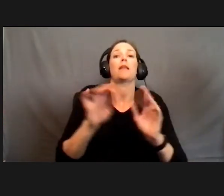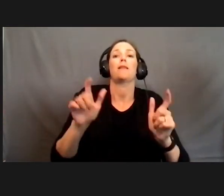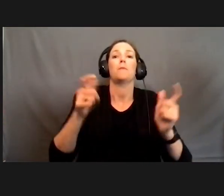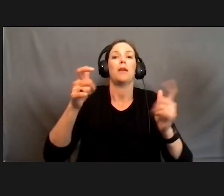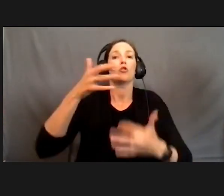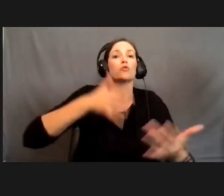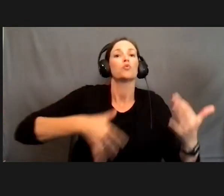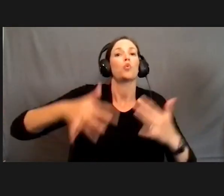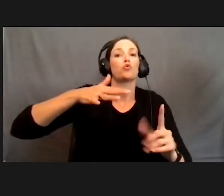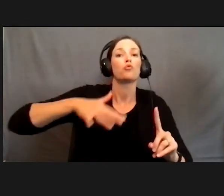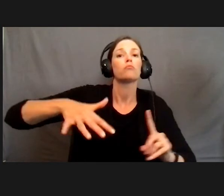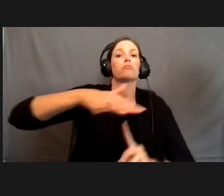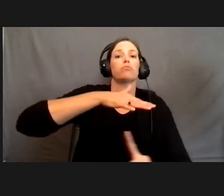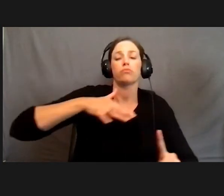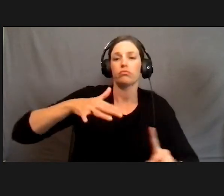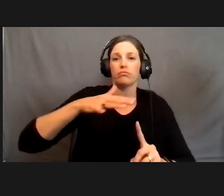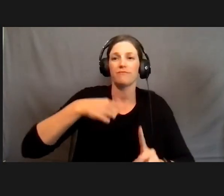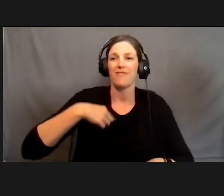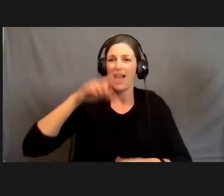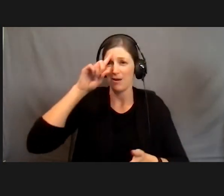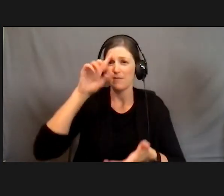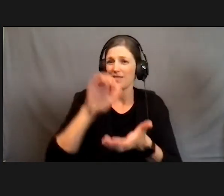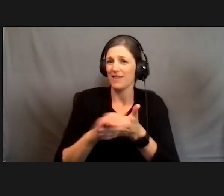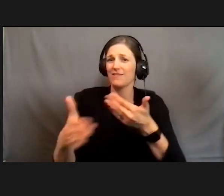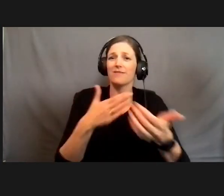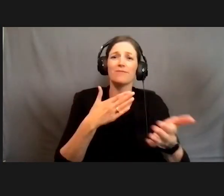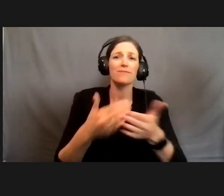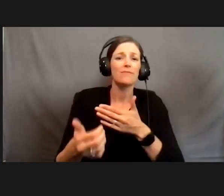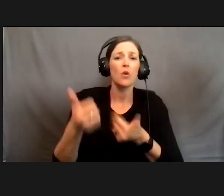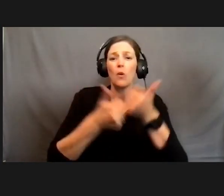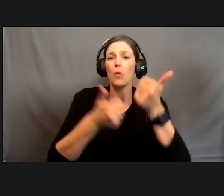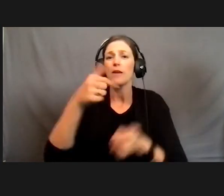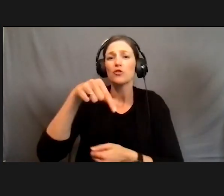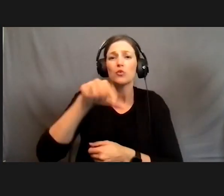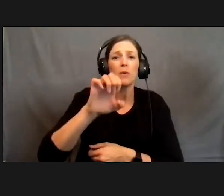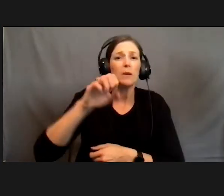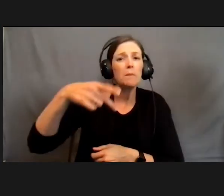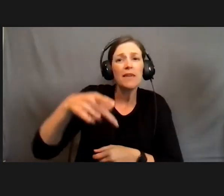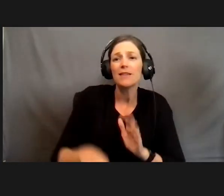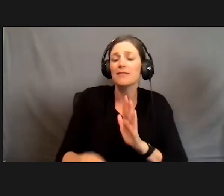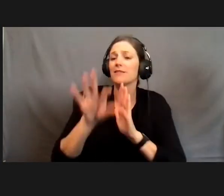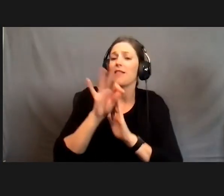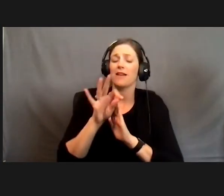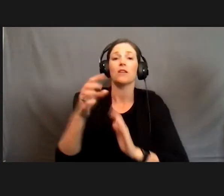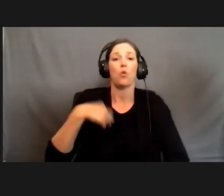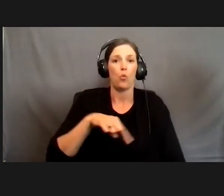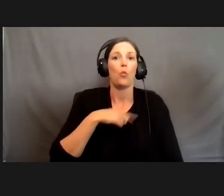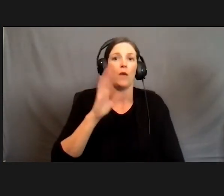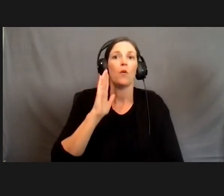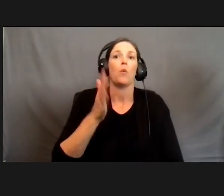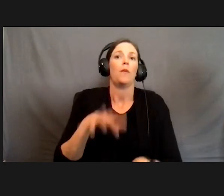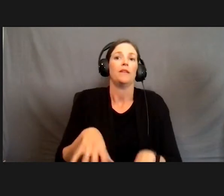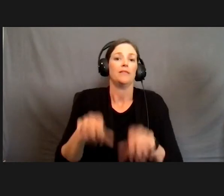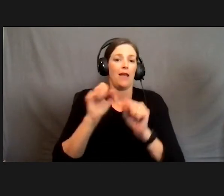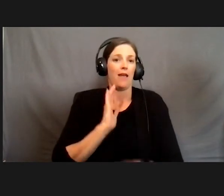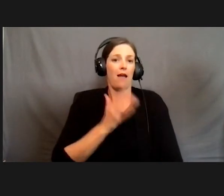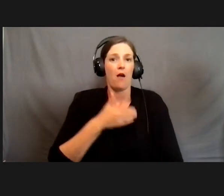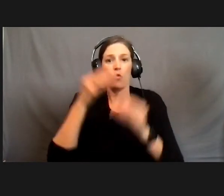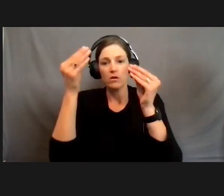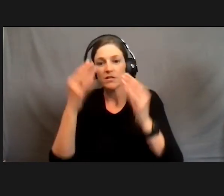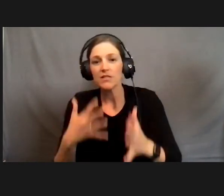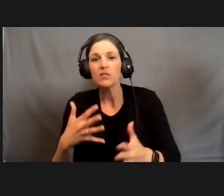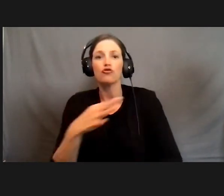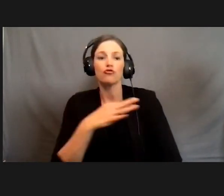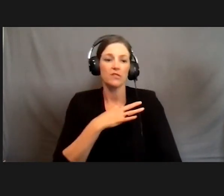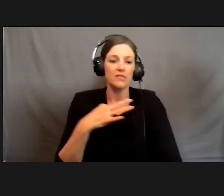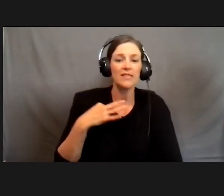And I believe that regardless of which QEP is selected, we will take our faculty, our students, and